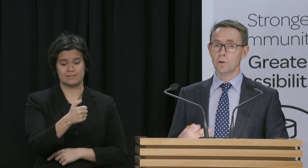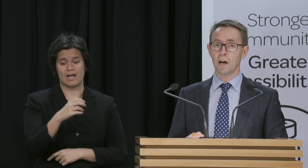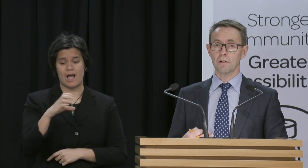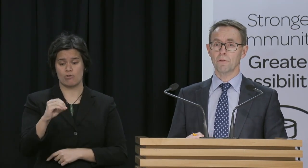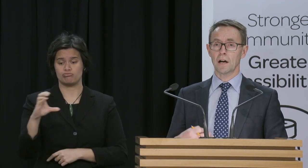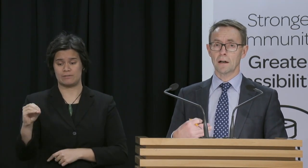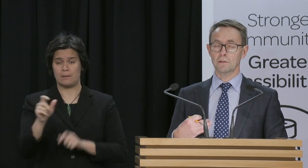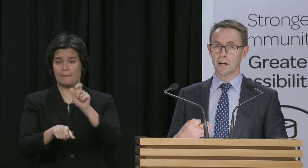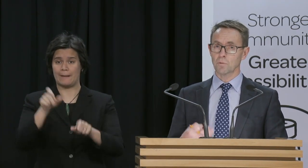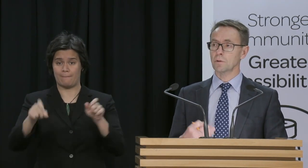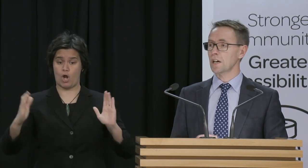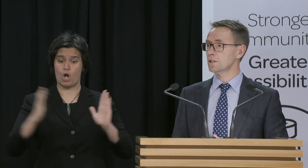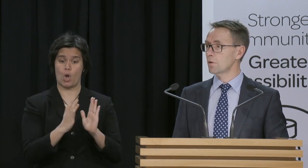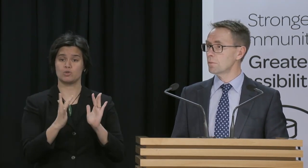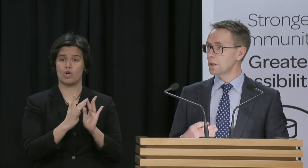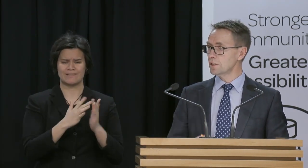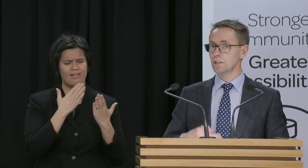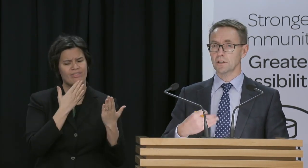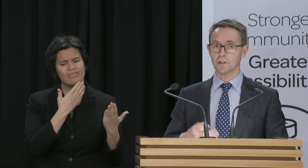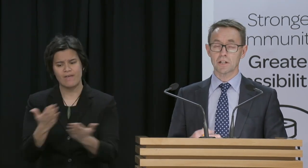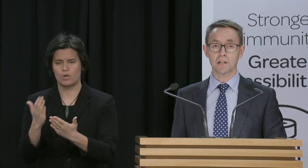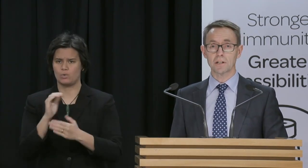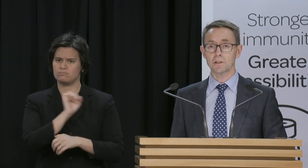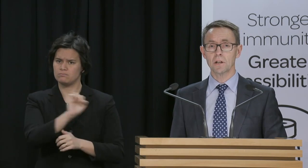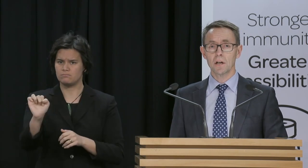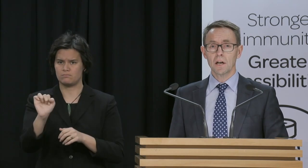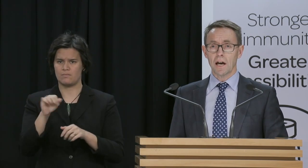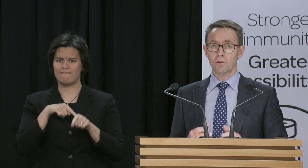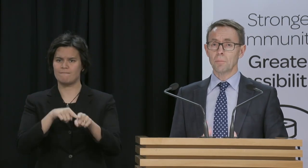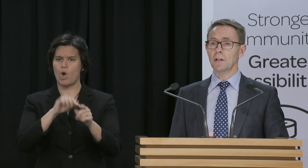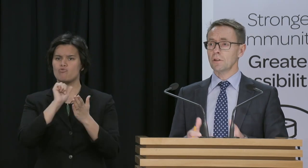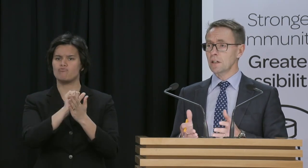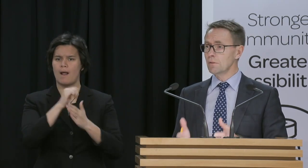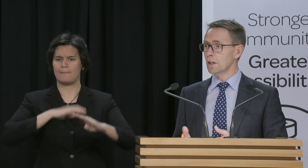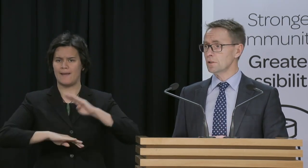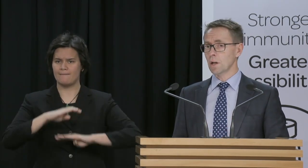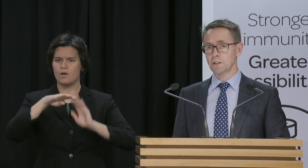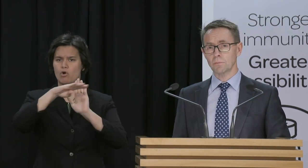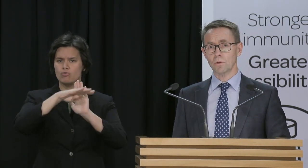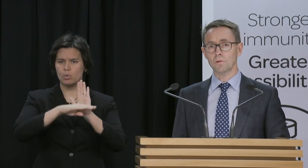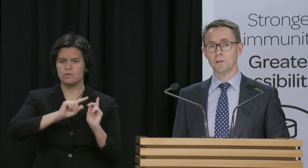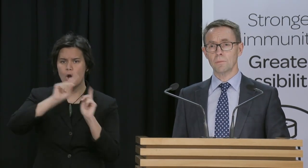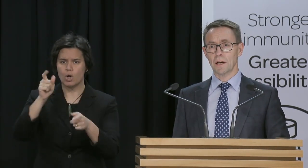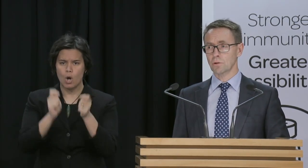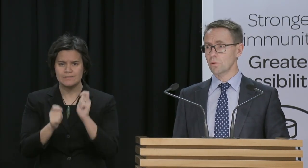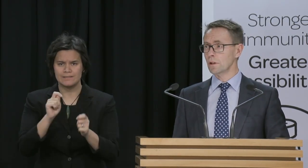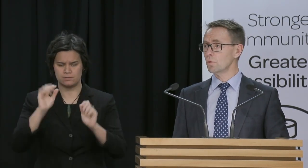,600 people, who have done what was asked of them, been tested and isolated. And a reminder that even as Wellington